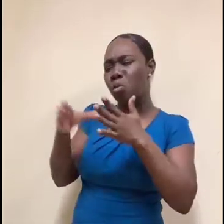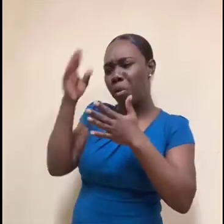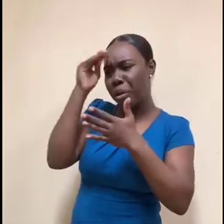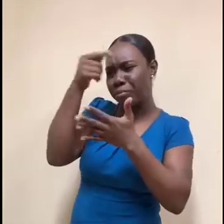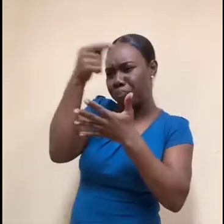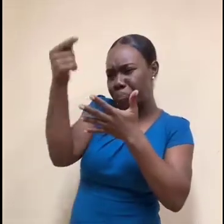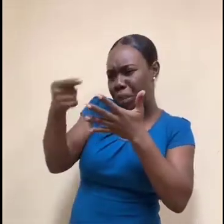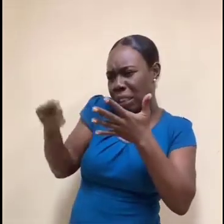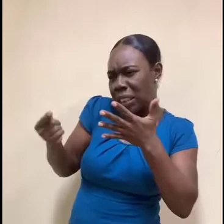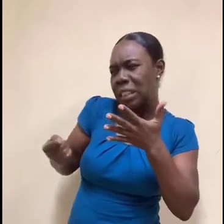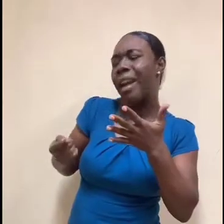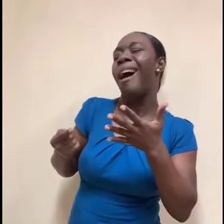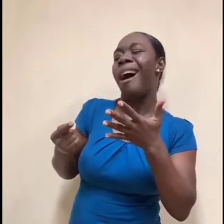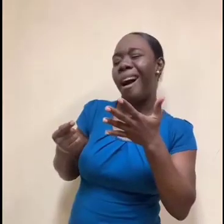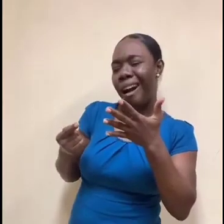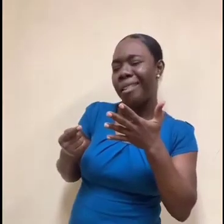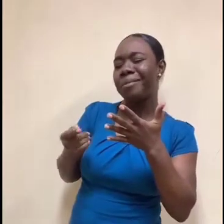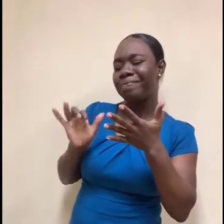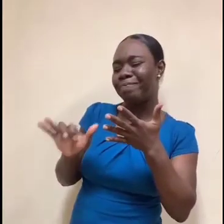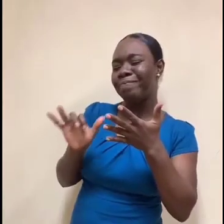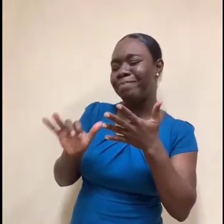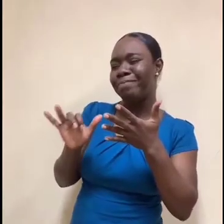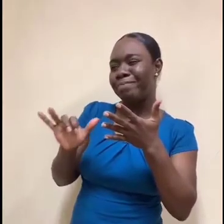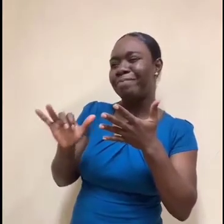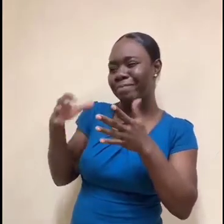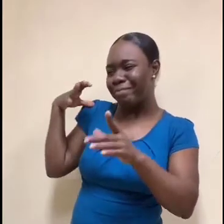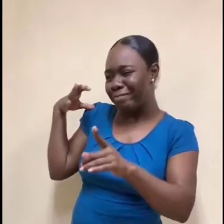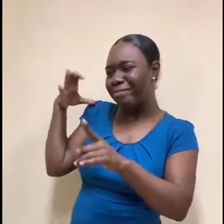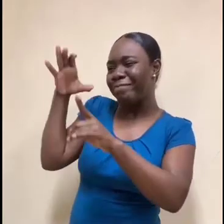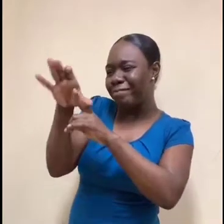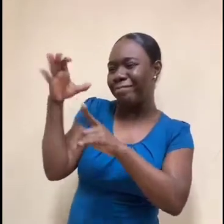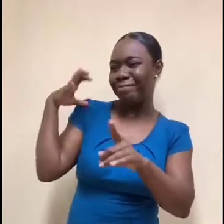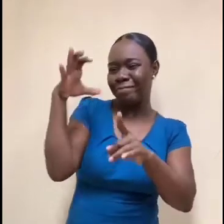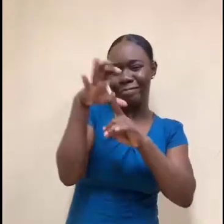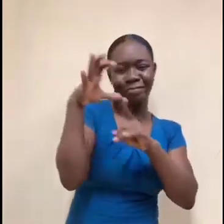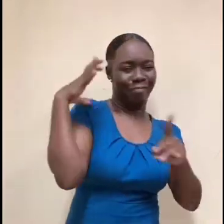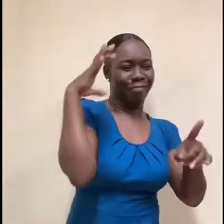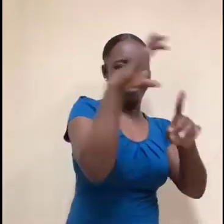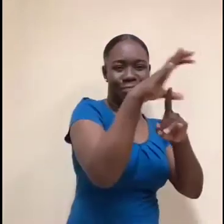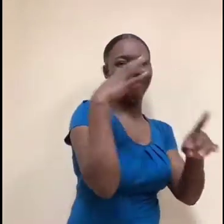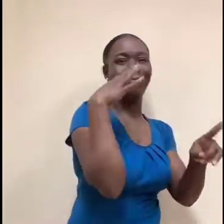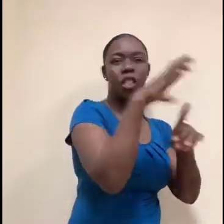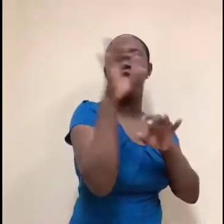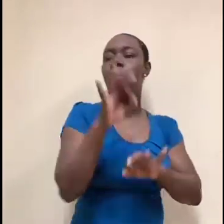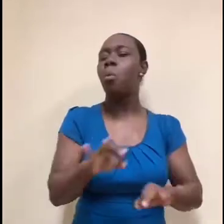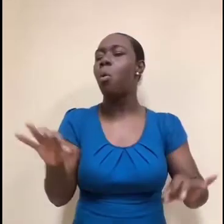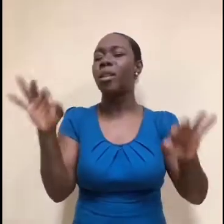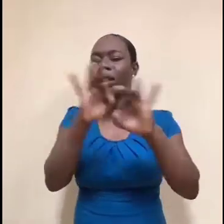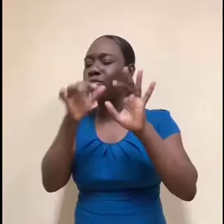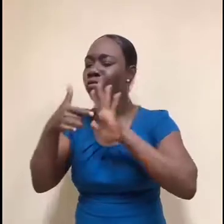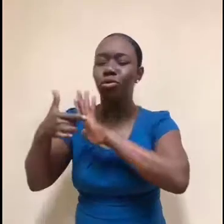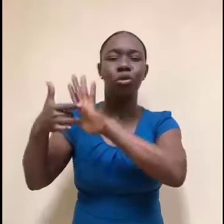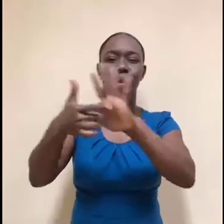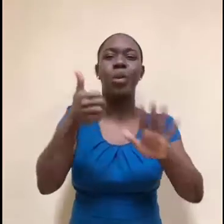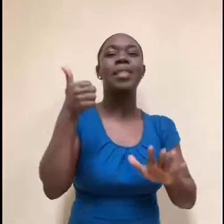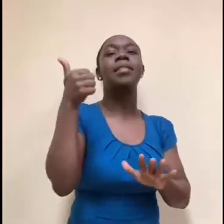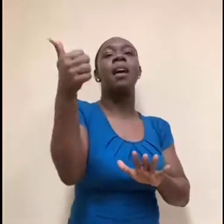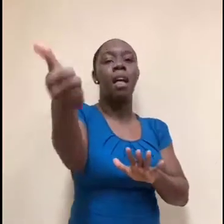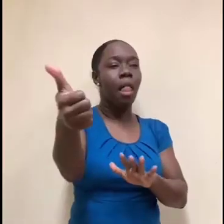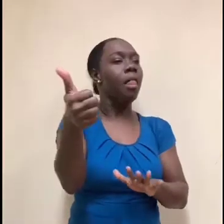you are to actually have someone like myself get that random message from someone they know saying, hey, we're looking for someone and have me